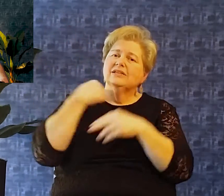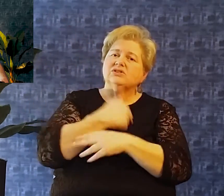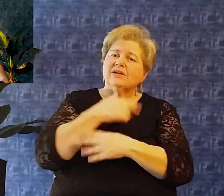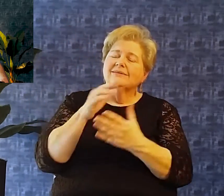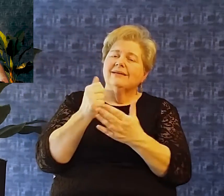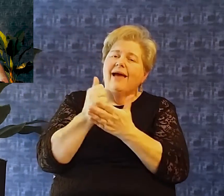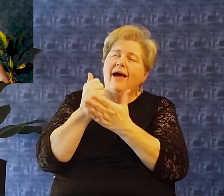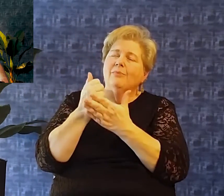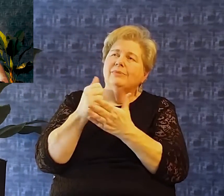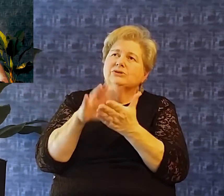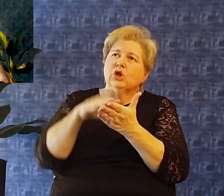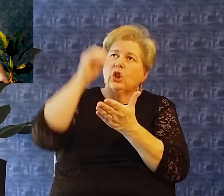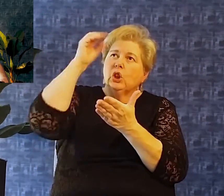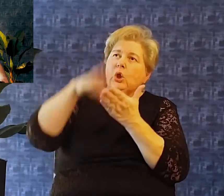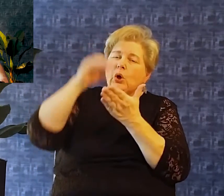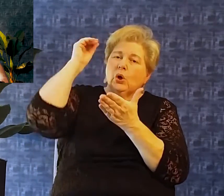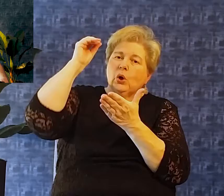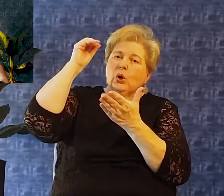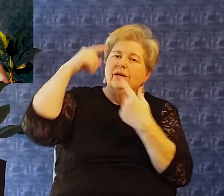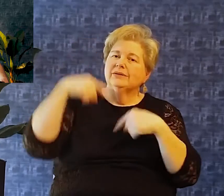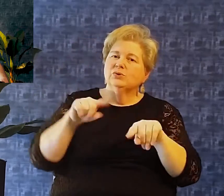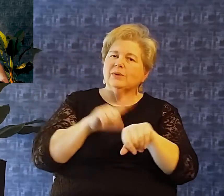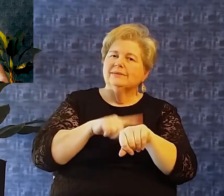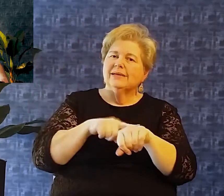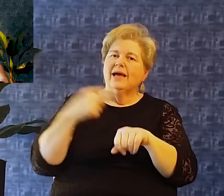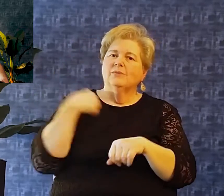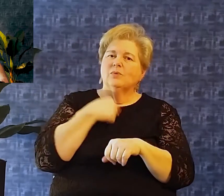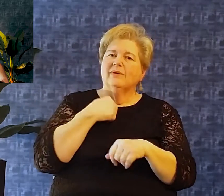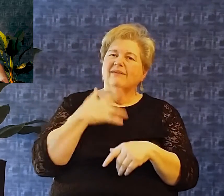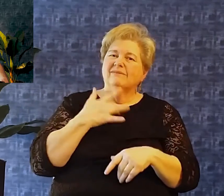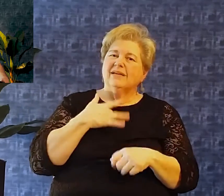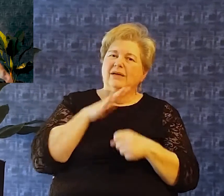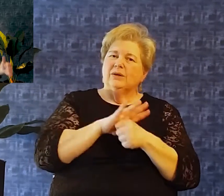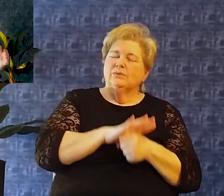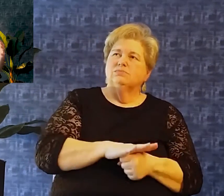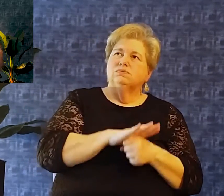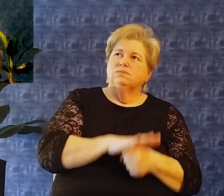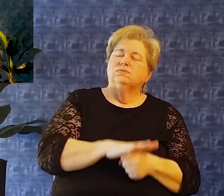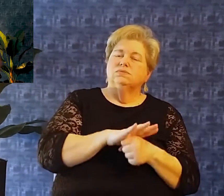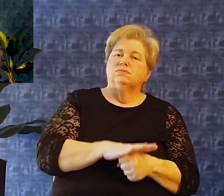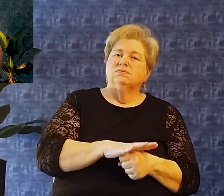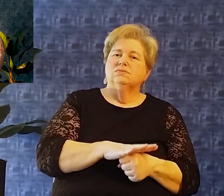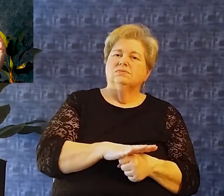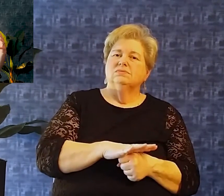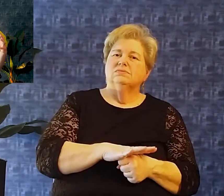us and to help us to learn In these times when we are being impressed and we are being